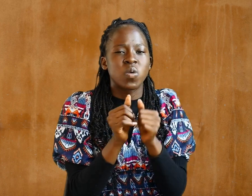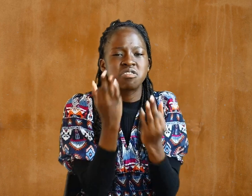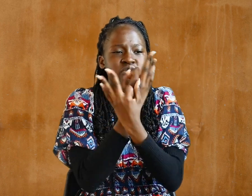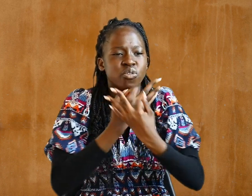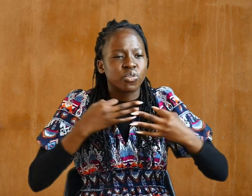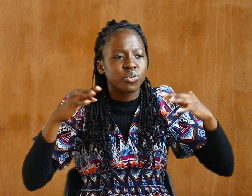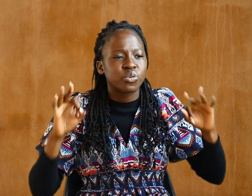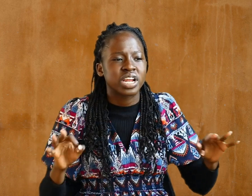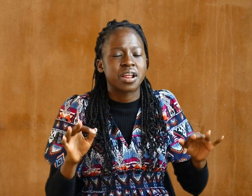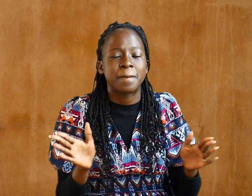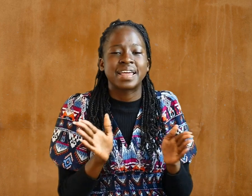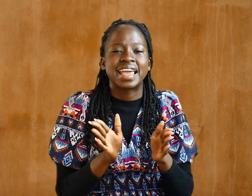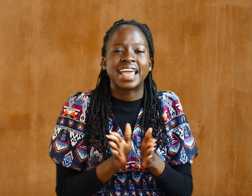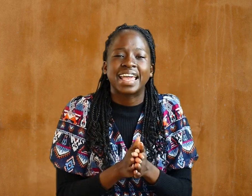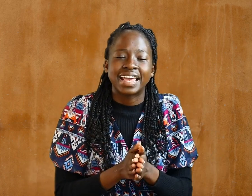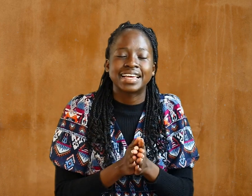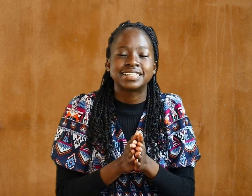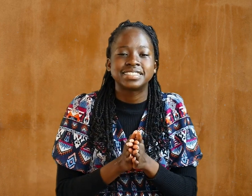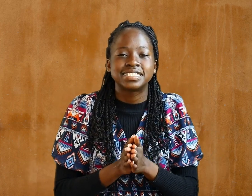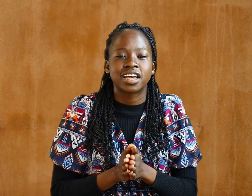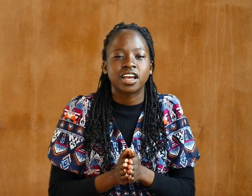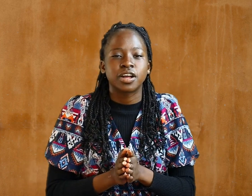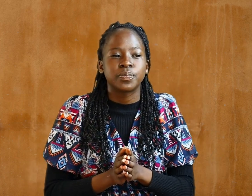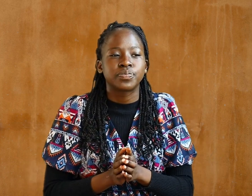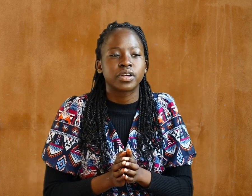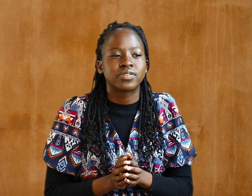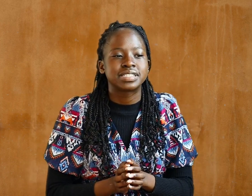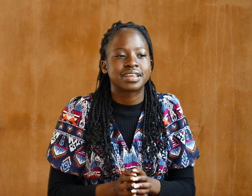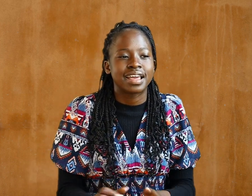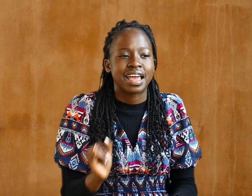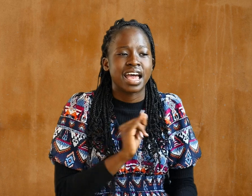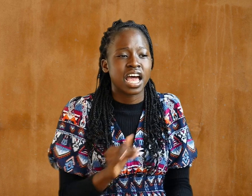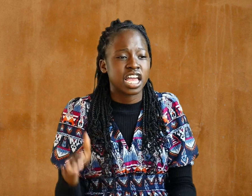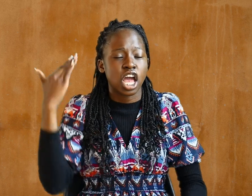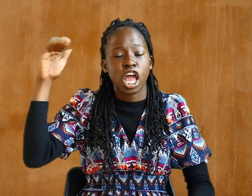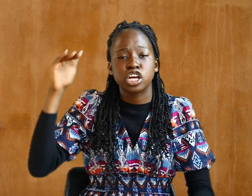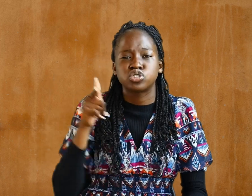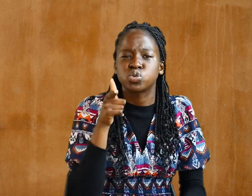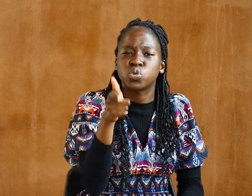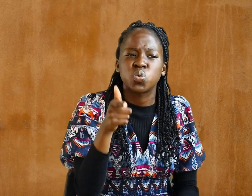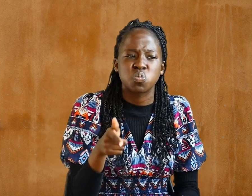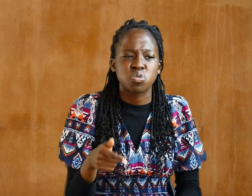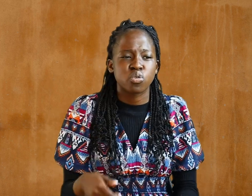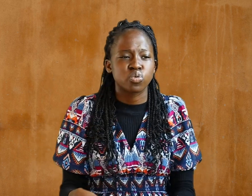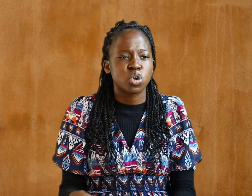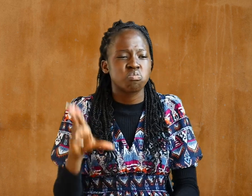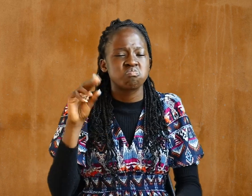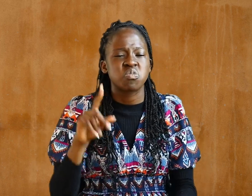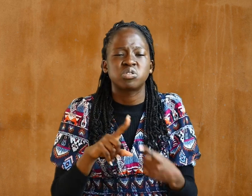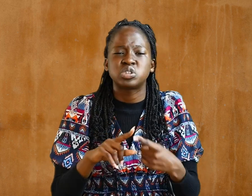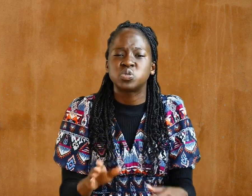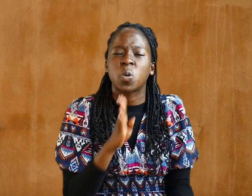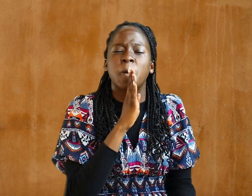ask you, therefore, not to be discouraged because of my sufferings for you,